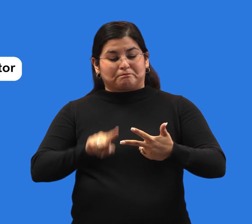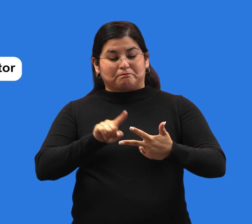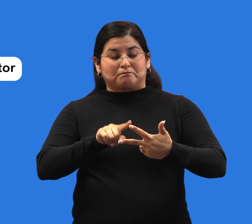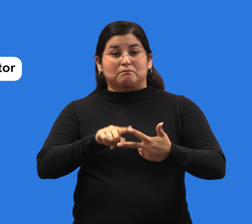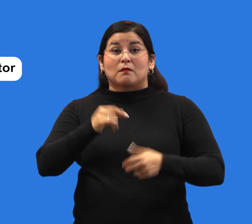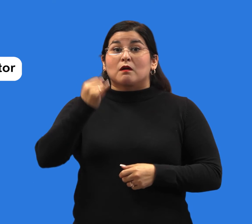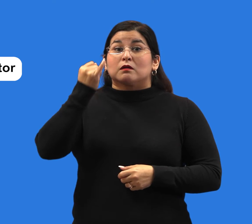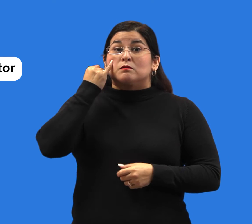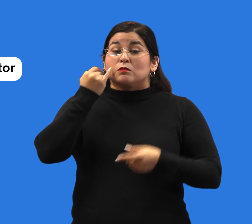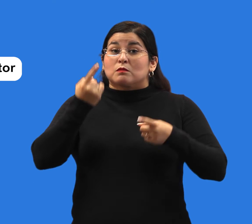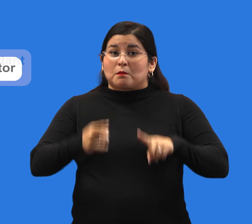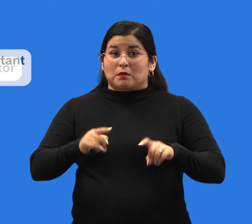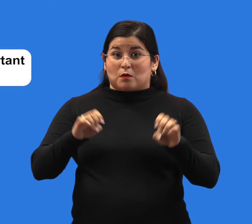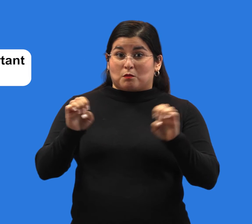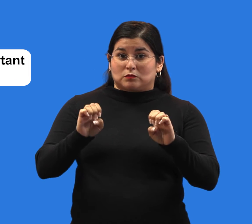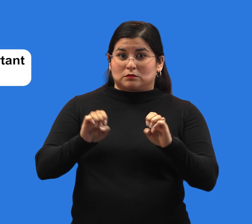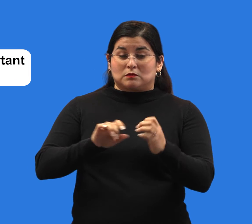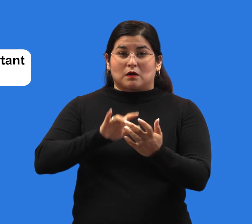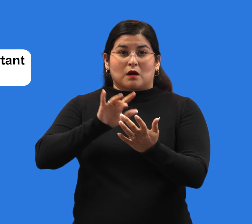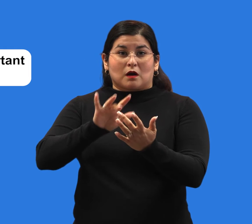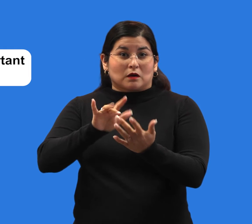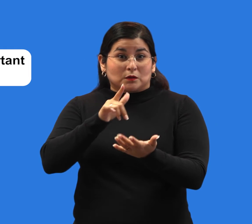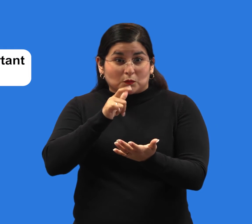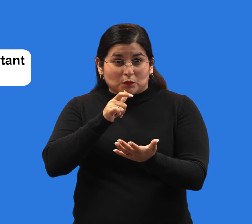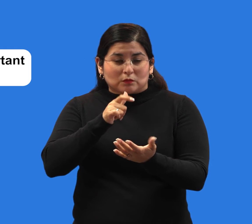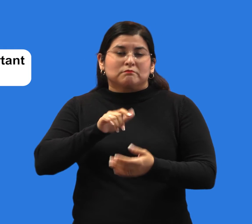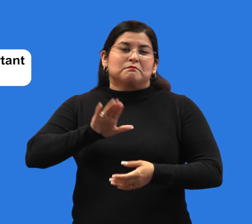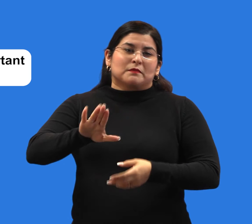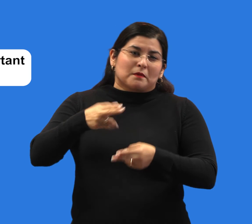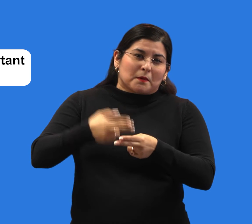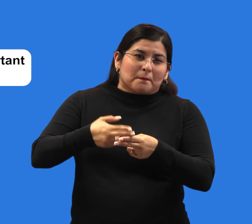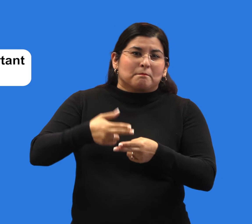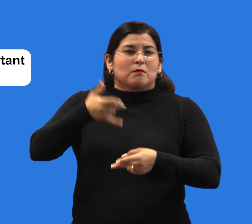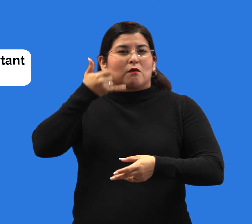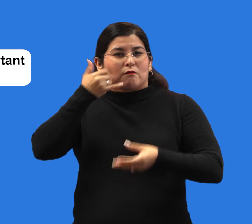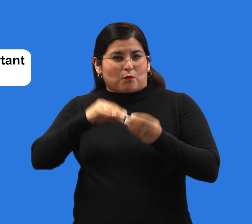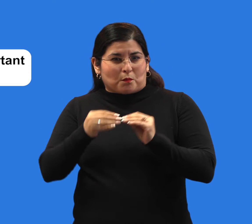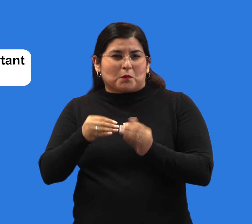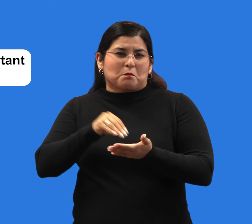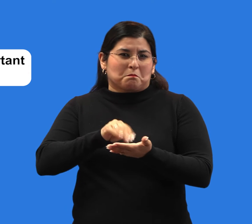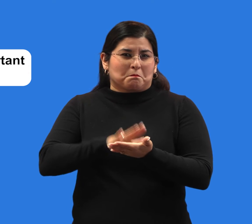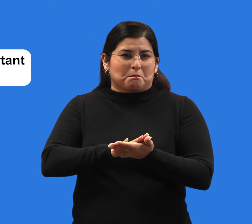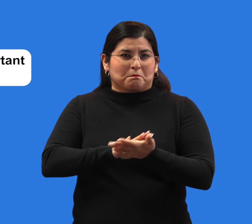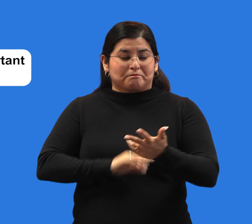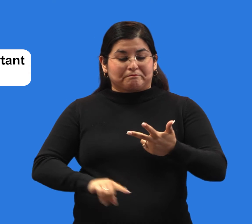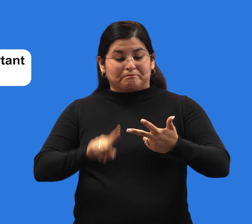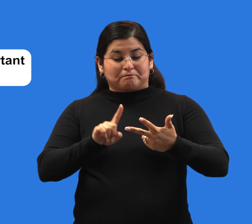right for you. Write down your doctor's answers in your COVID-19 action plan. You can also